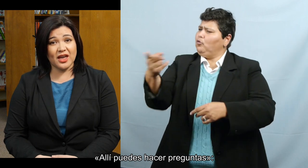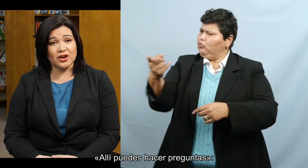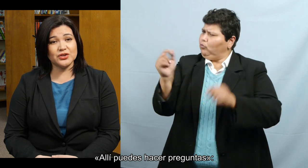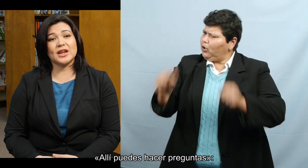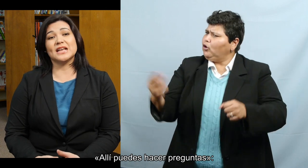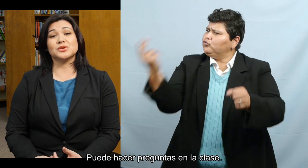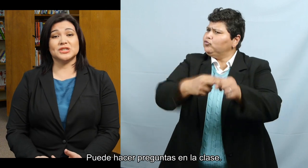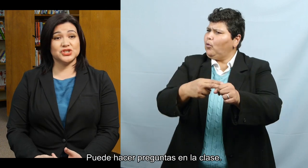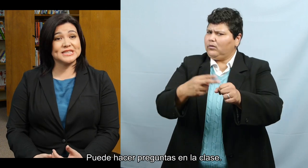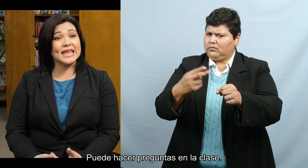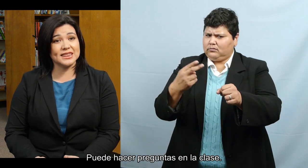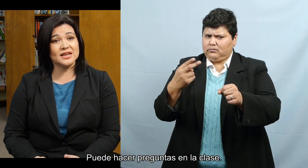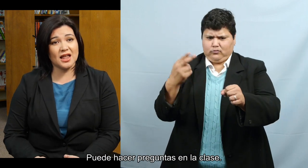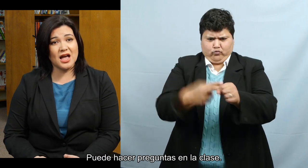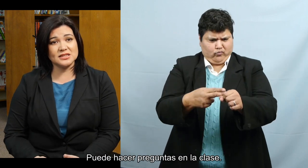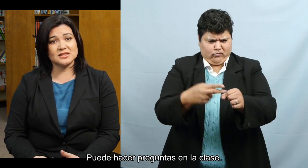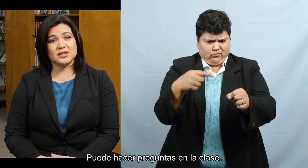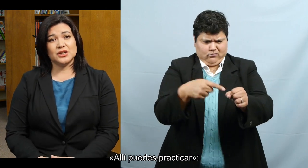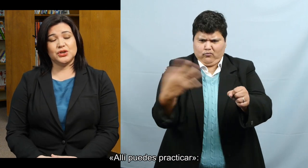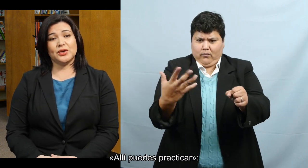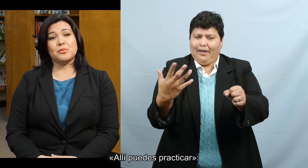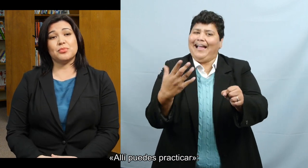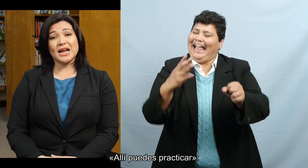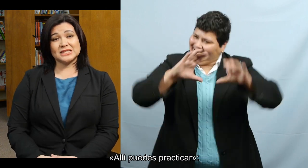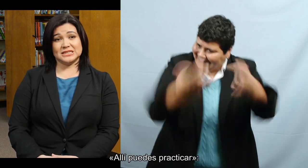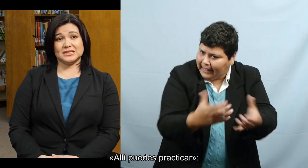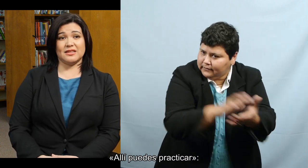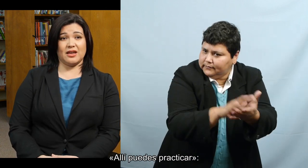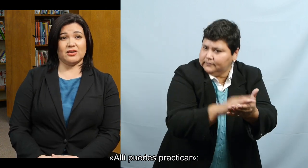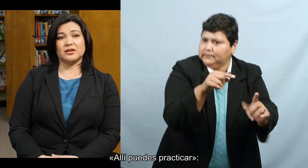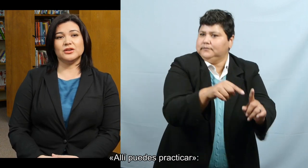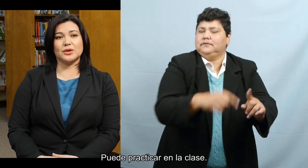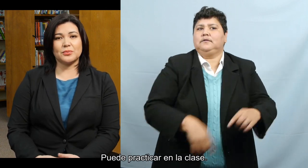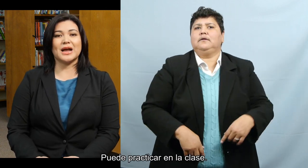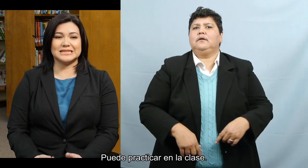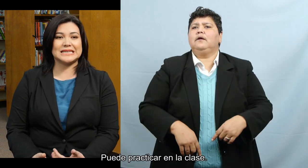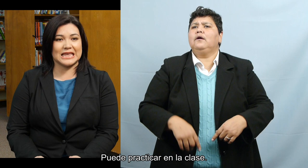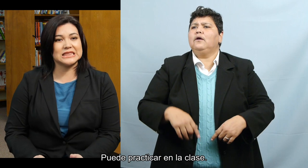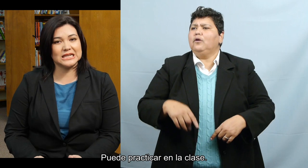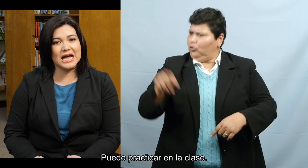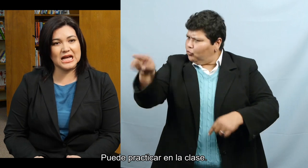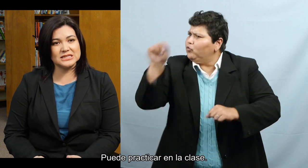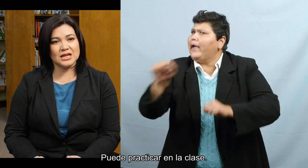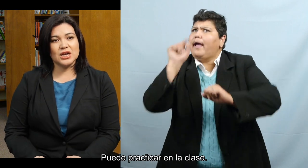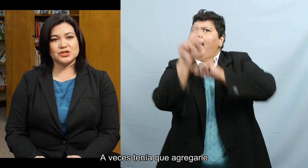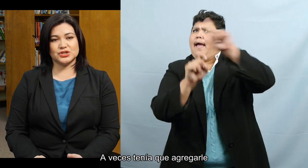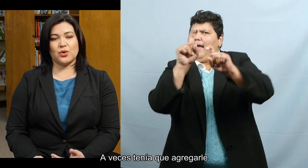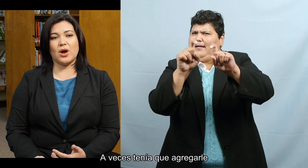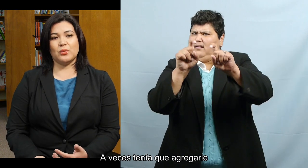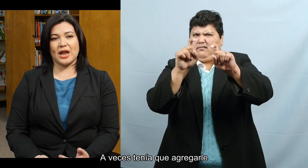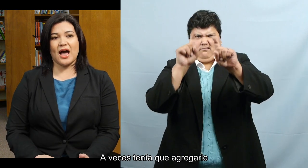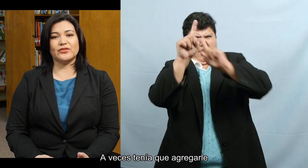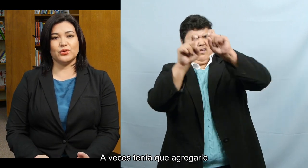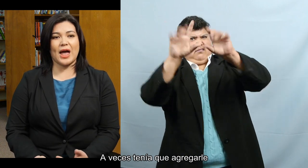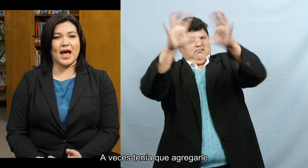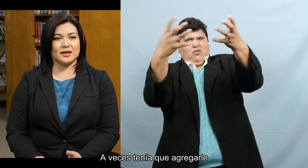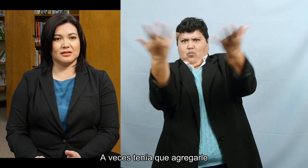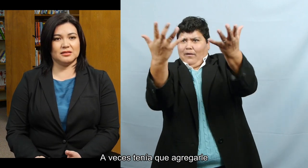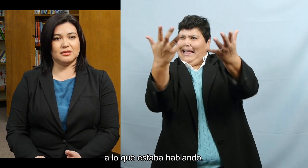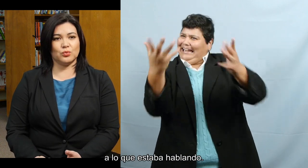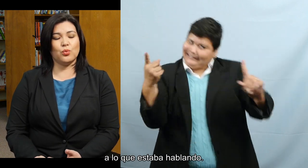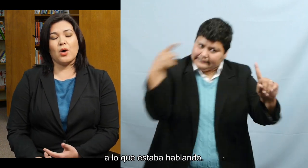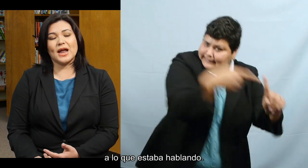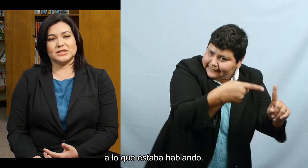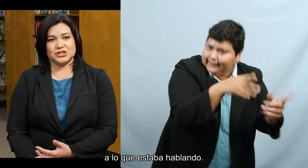questions there. You can ask questions in the class. You can practice there. You can practice in the class. So I would have to